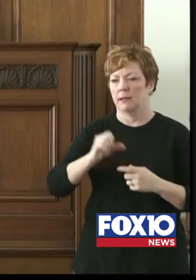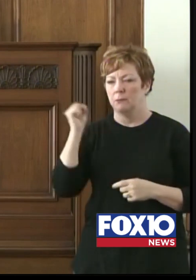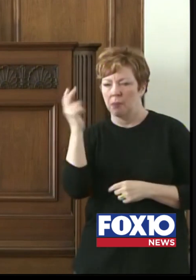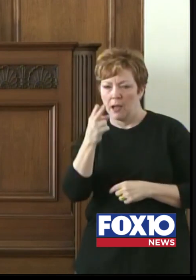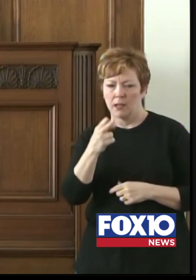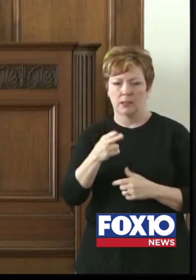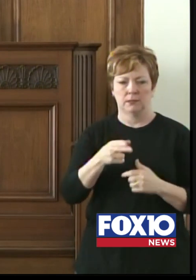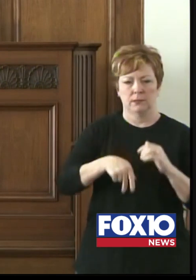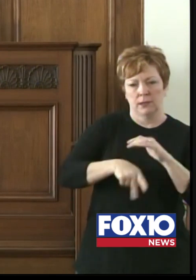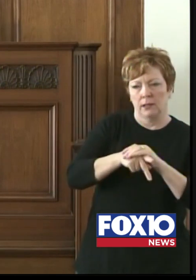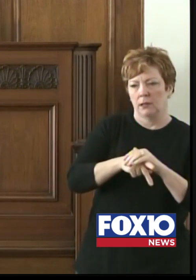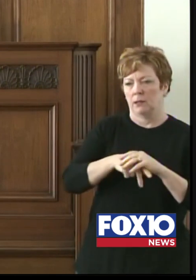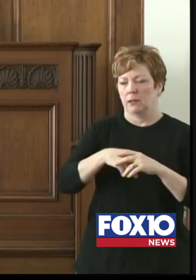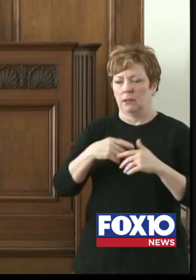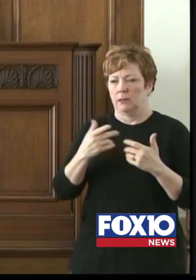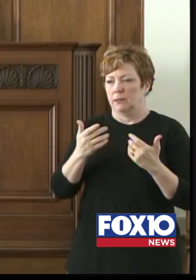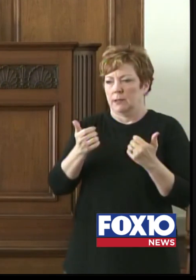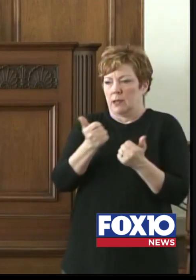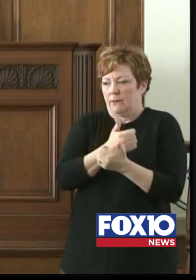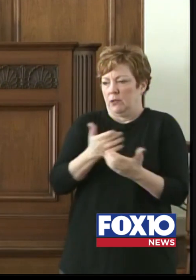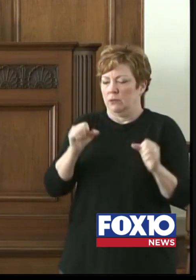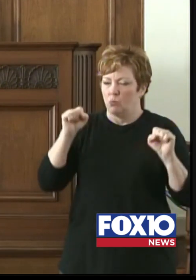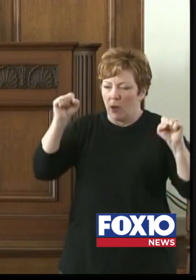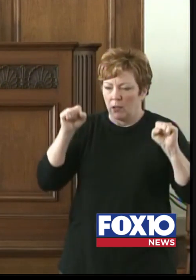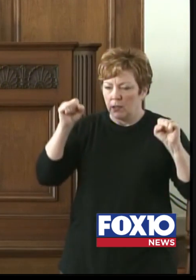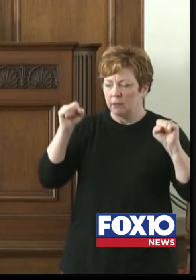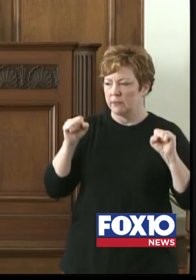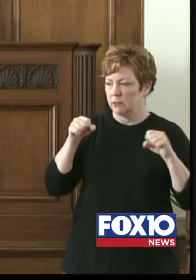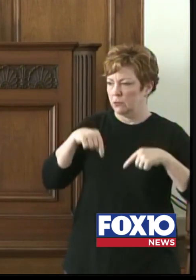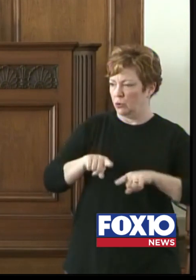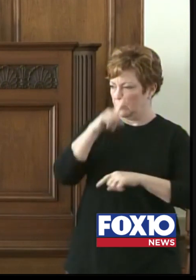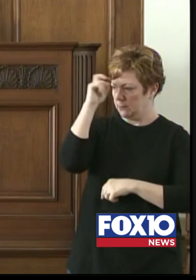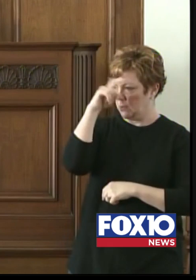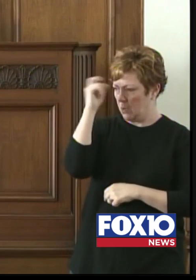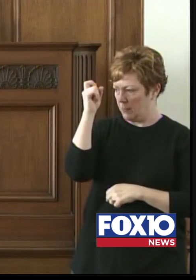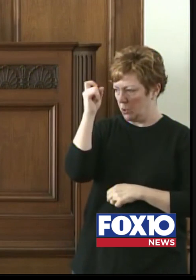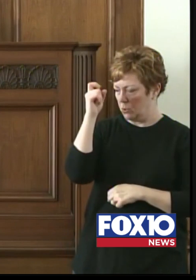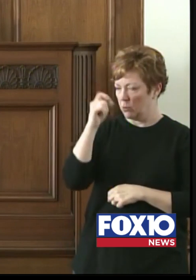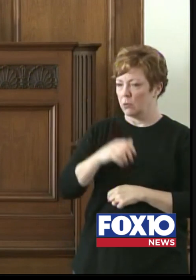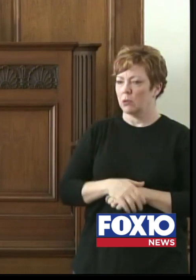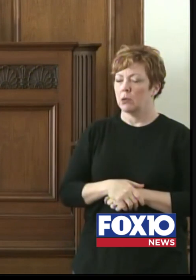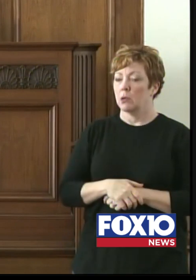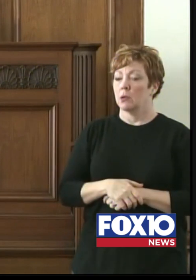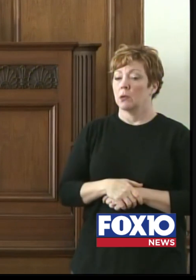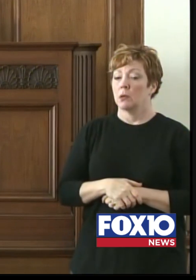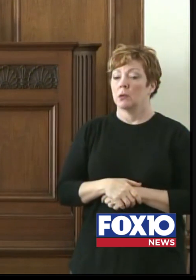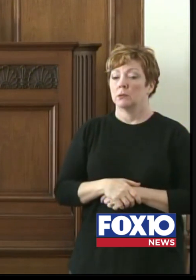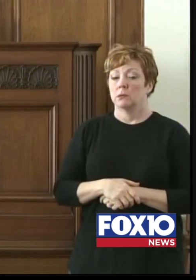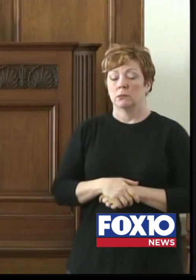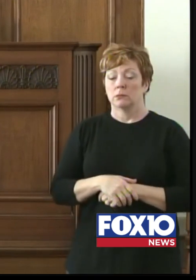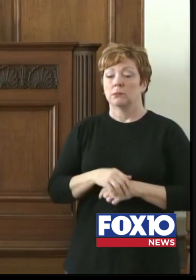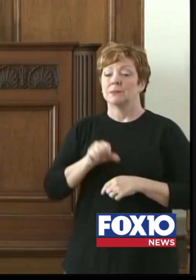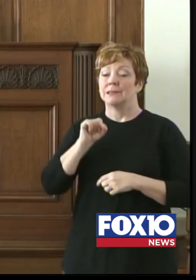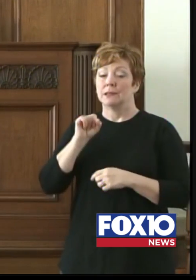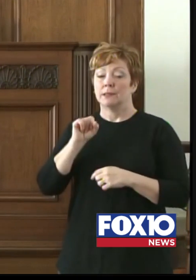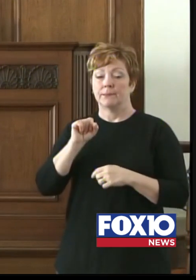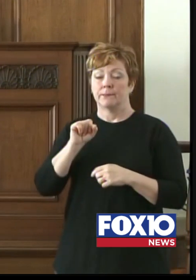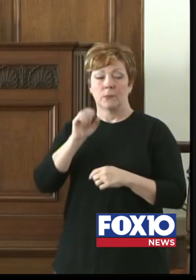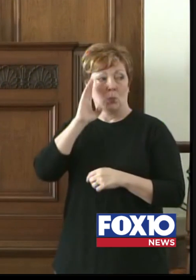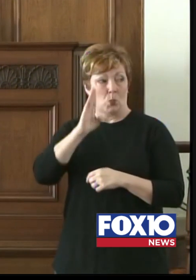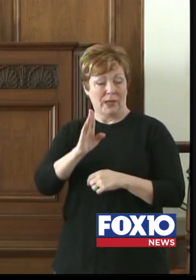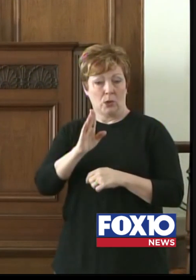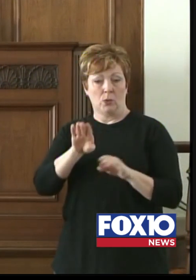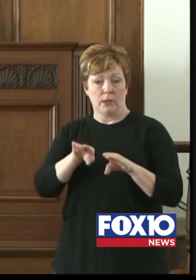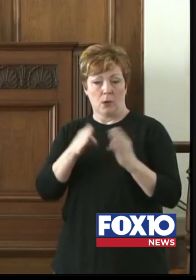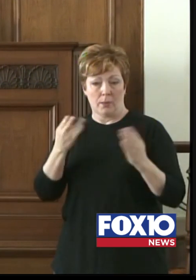all through the summer to be ready for the office in-off. Will there be high school football season? And if so, will we be able to